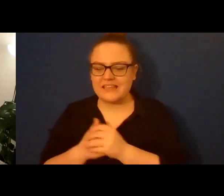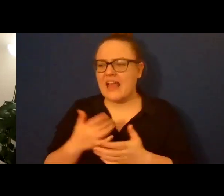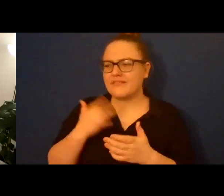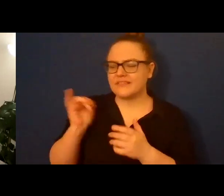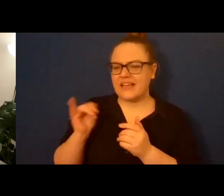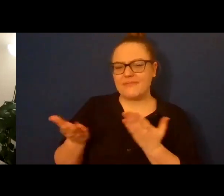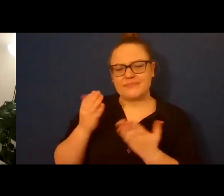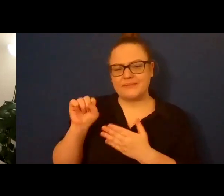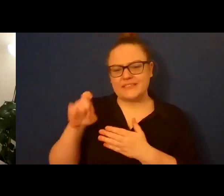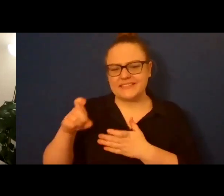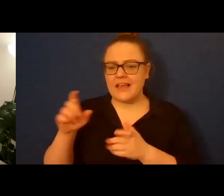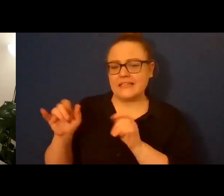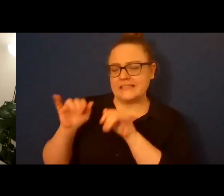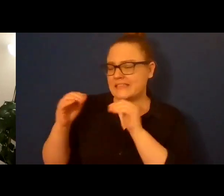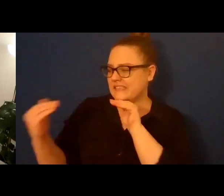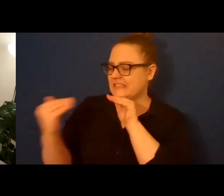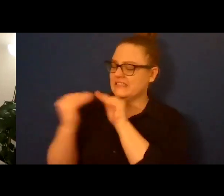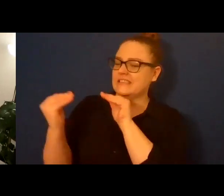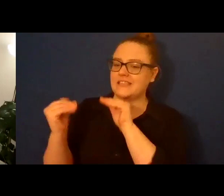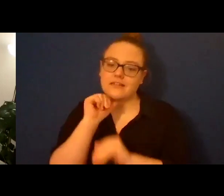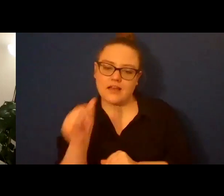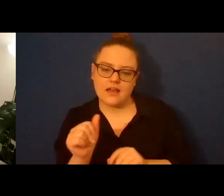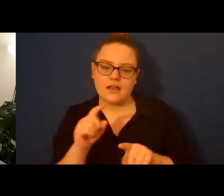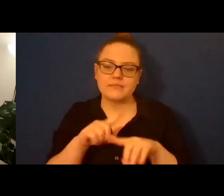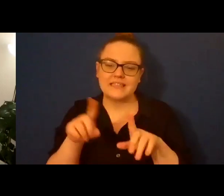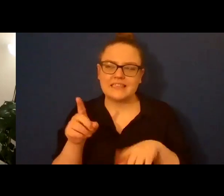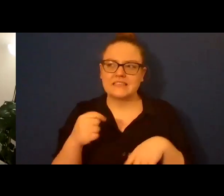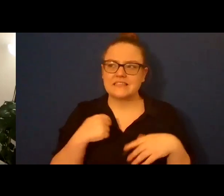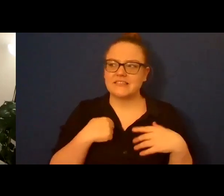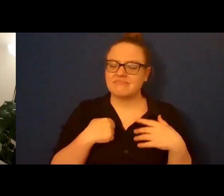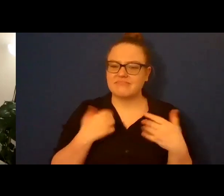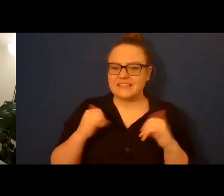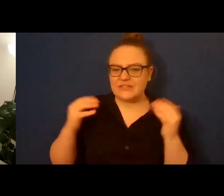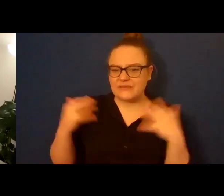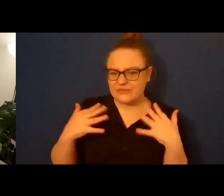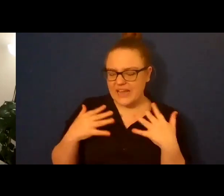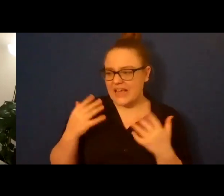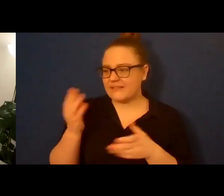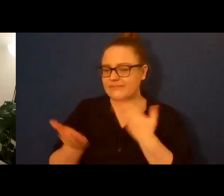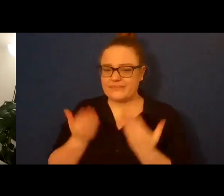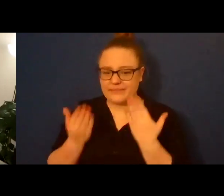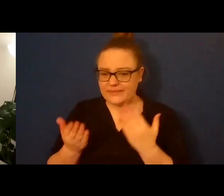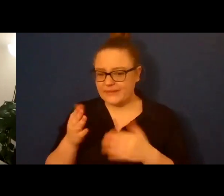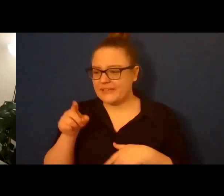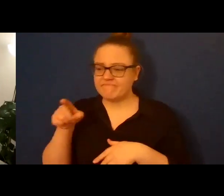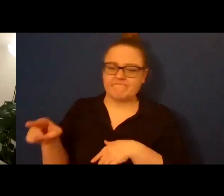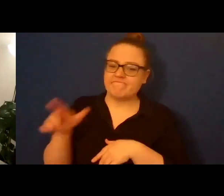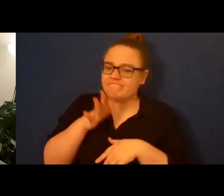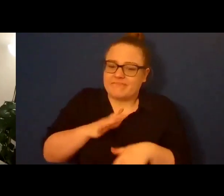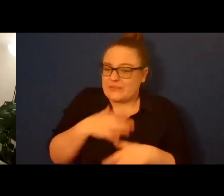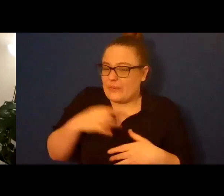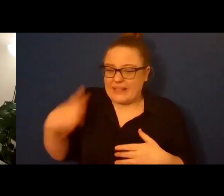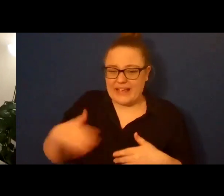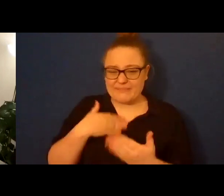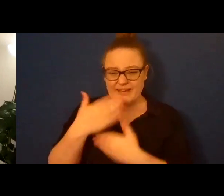but I knew that ours wasn't in part because I was afraid. I was afraid that they wouldn't like it or that I wouldn't. I was afraid that I